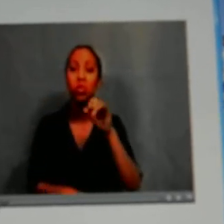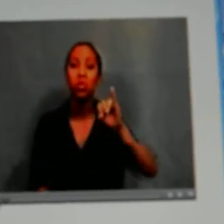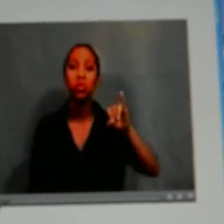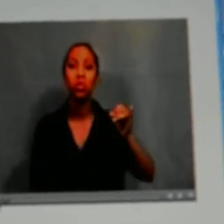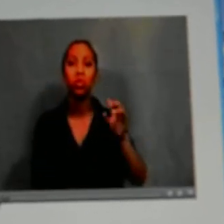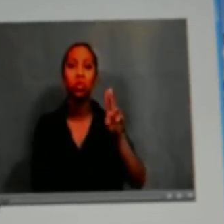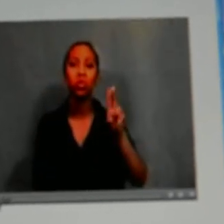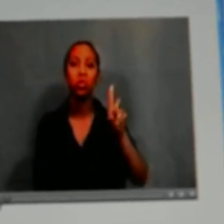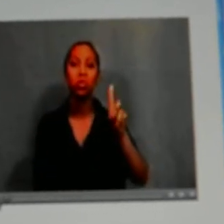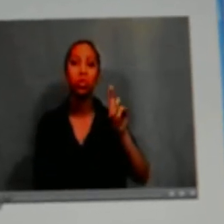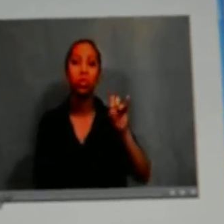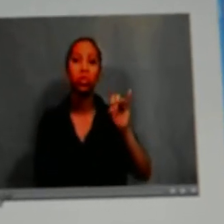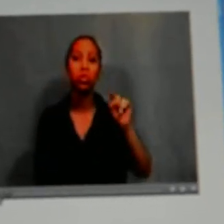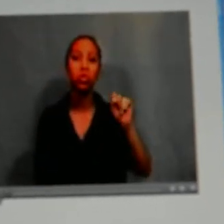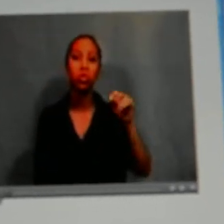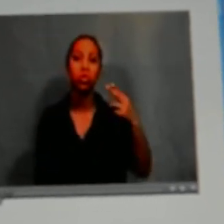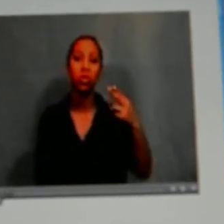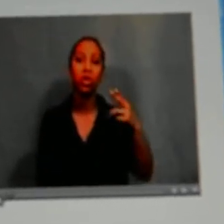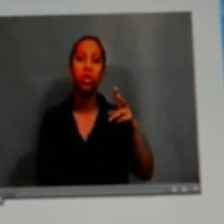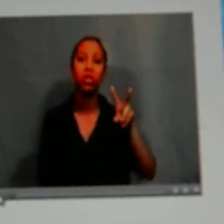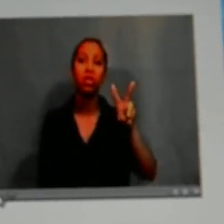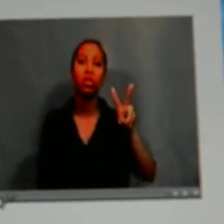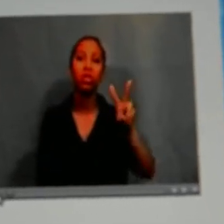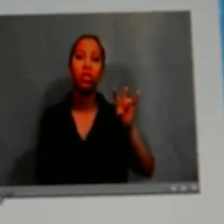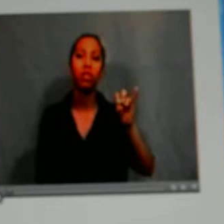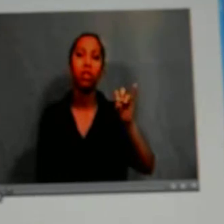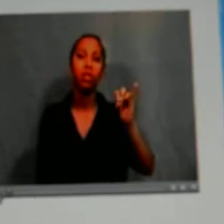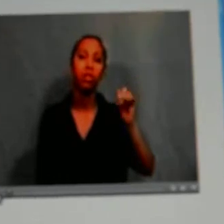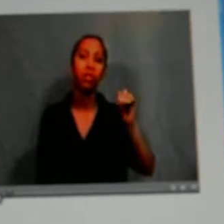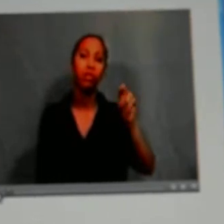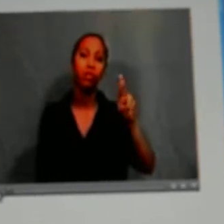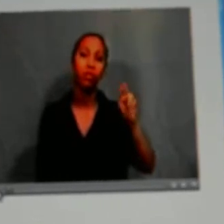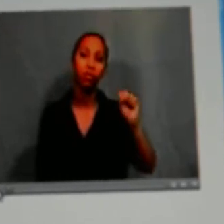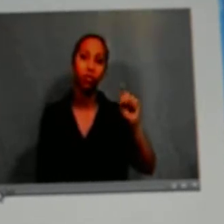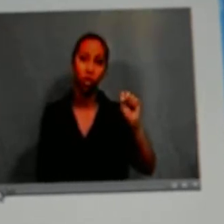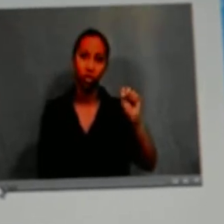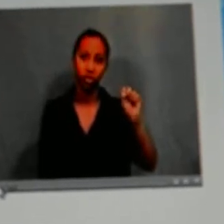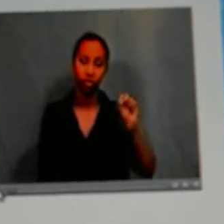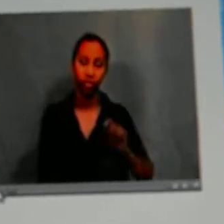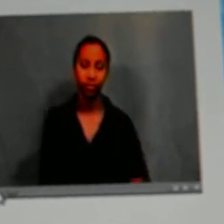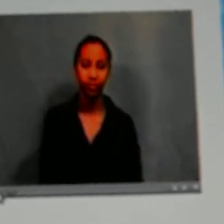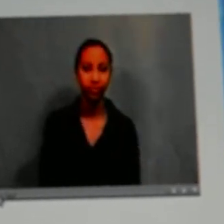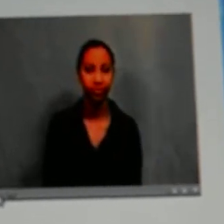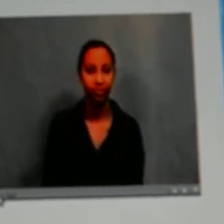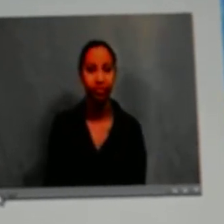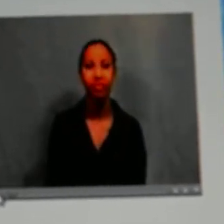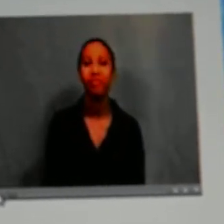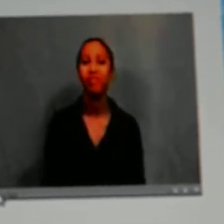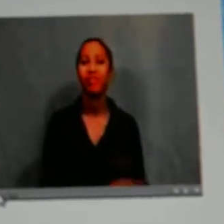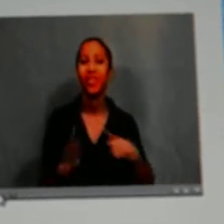And the author of this story is Judas Viorist.